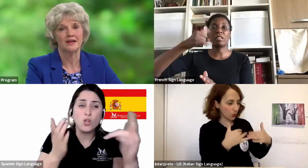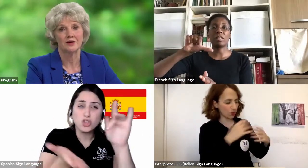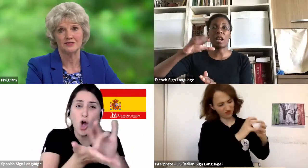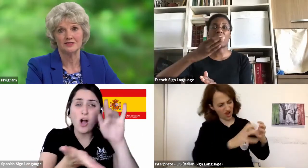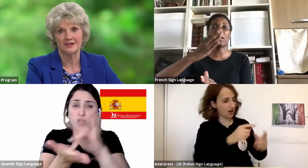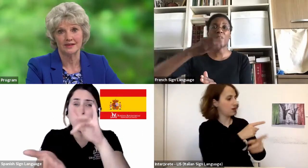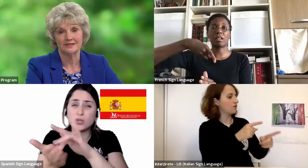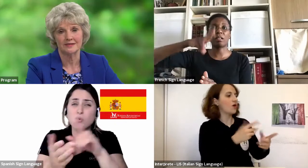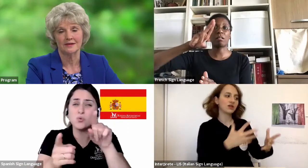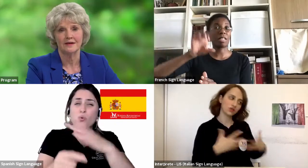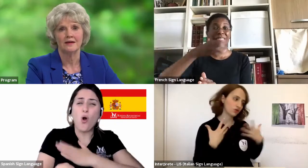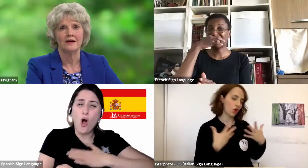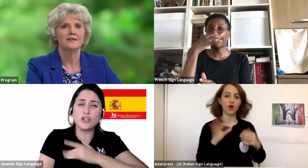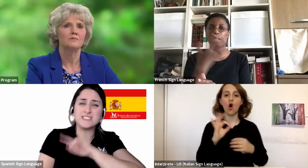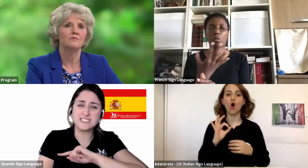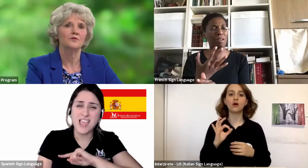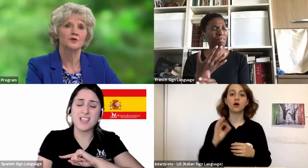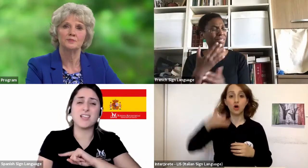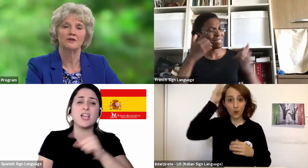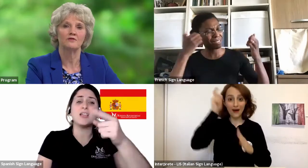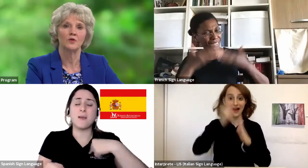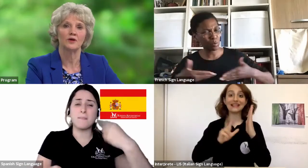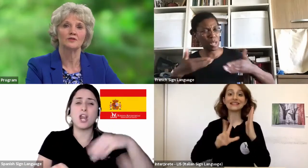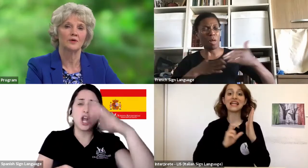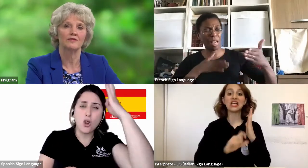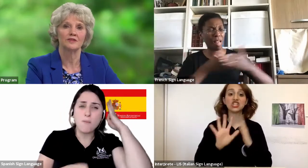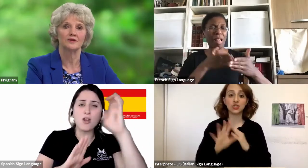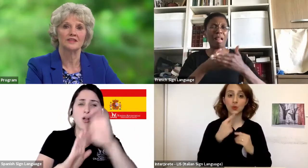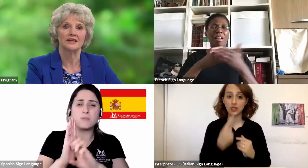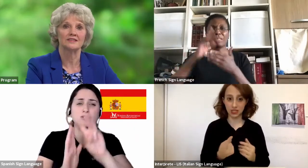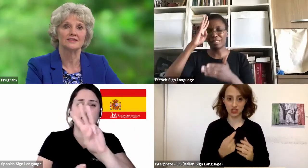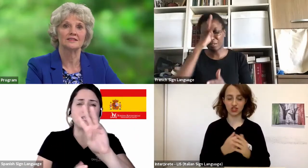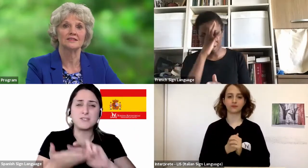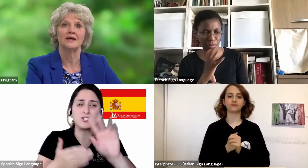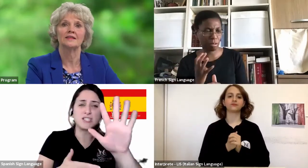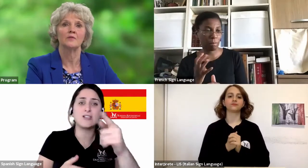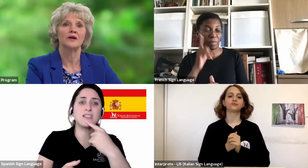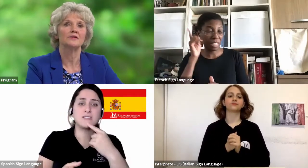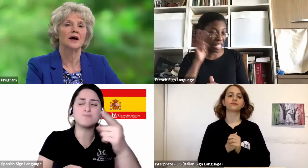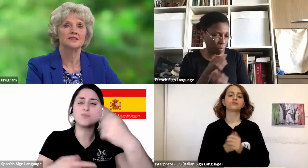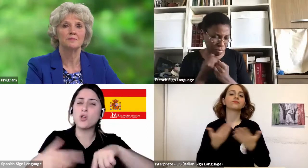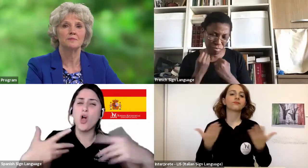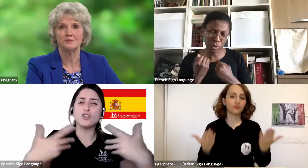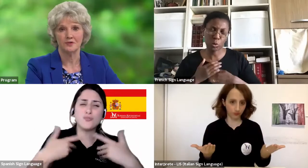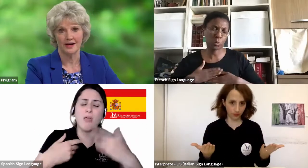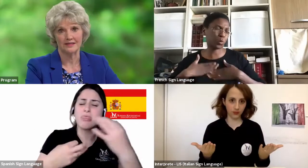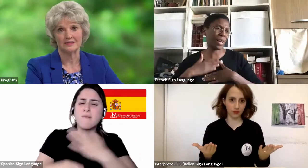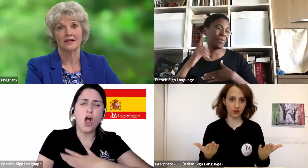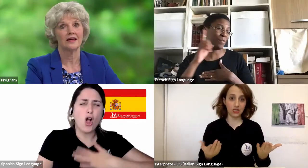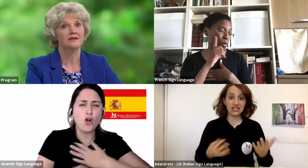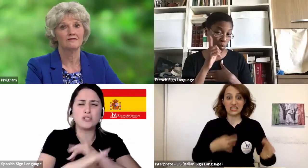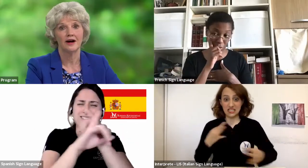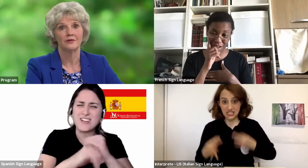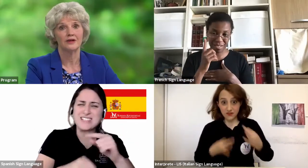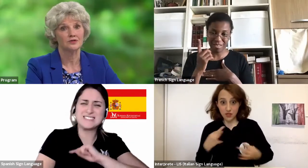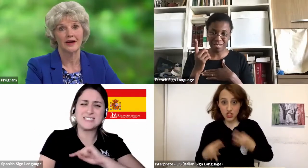in our sufferings. And then 1 Peter 4, 12 and 13 says that we are not to be surprised